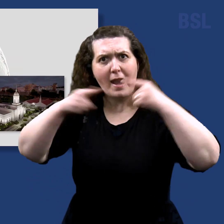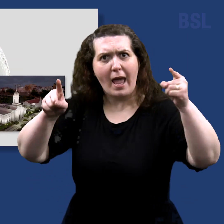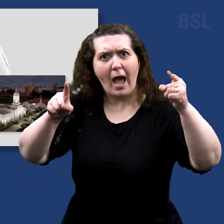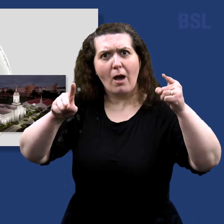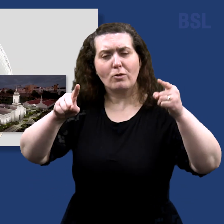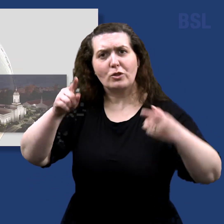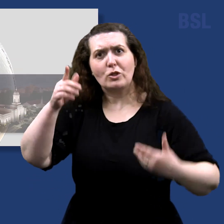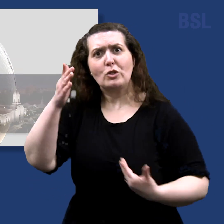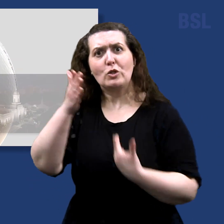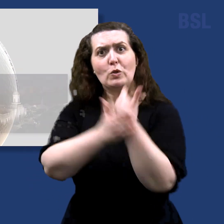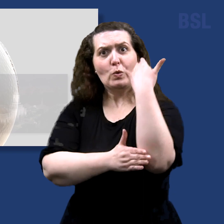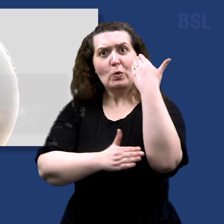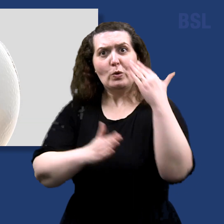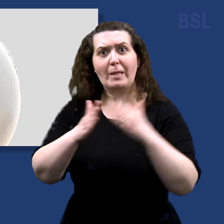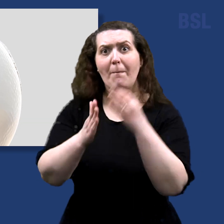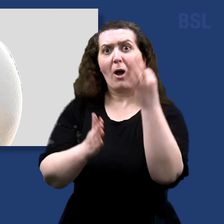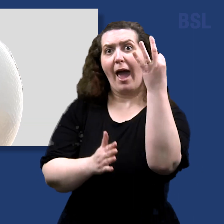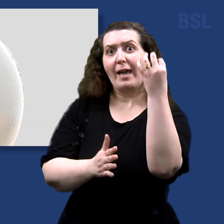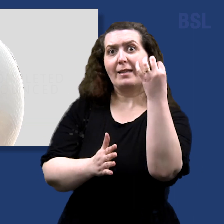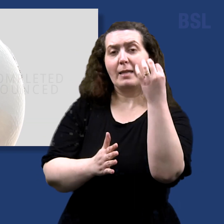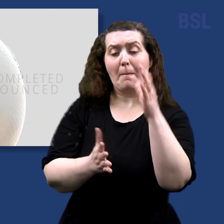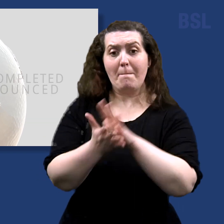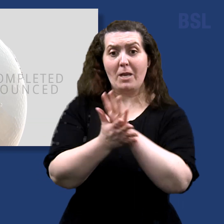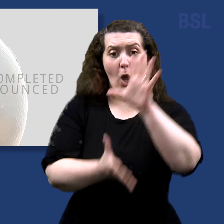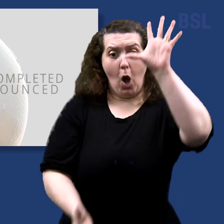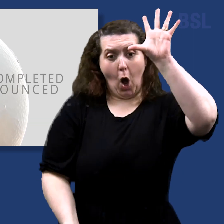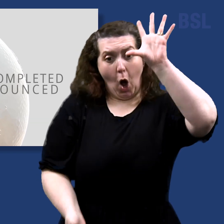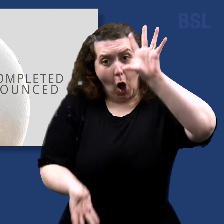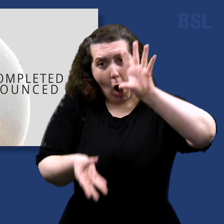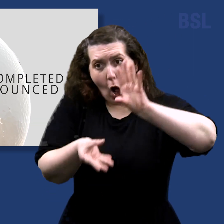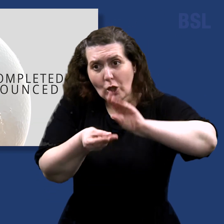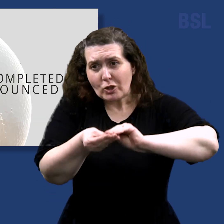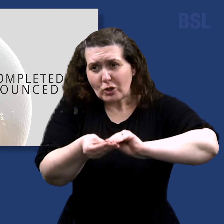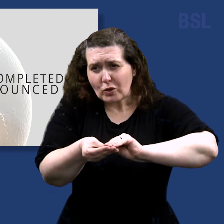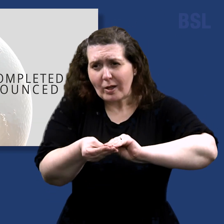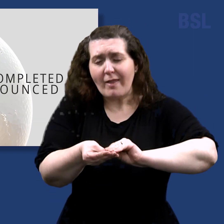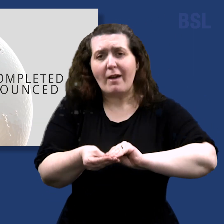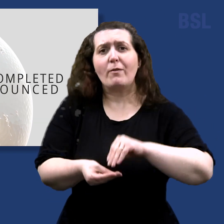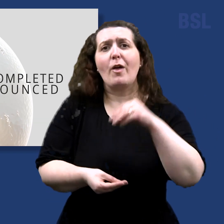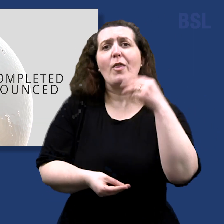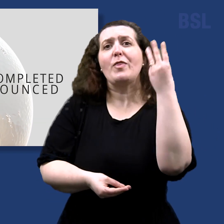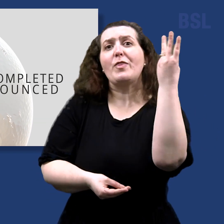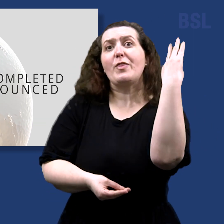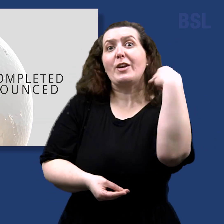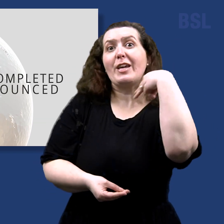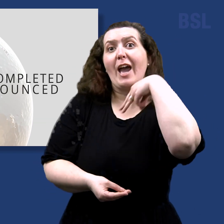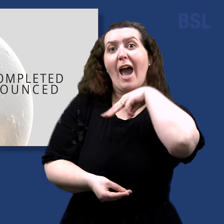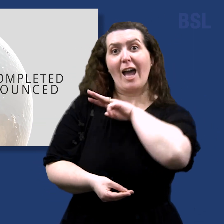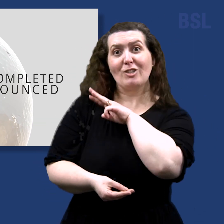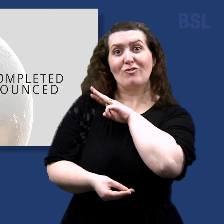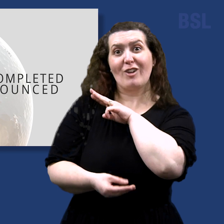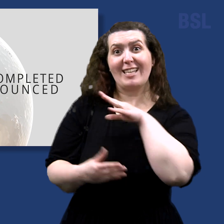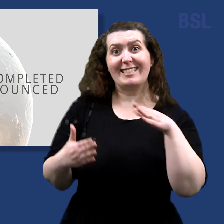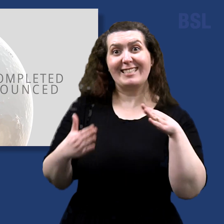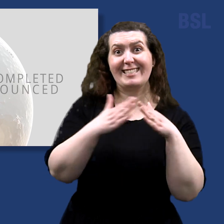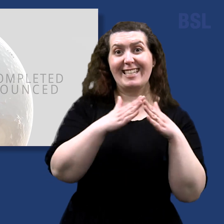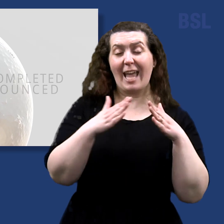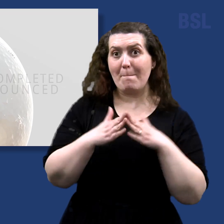temples, bringing the worldwide total of in-use or announced Latter-day temples to 300. This latest announcement